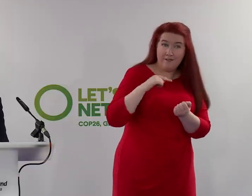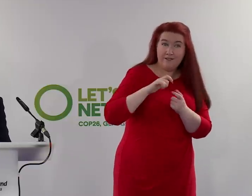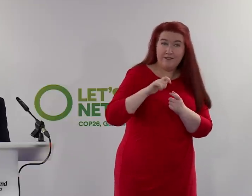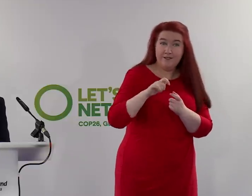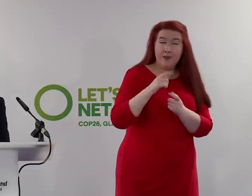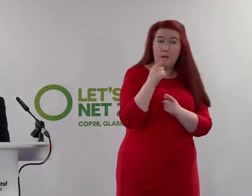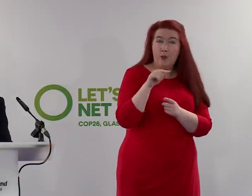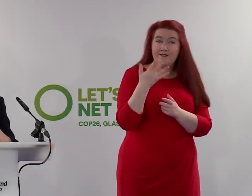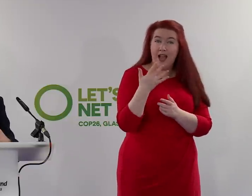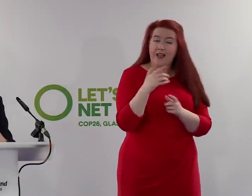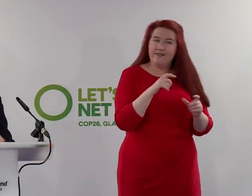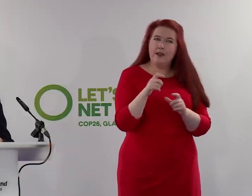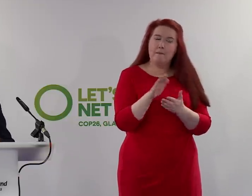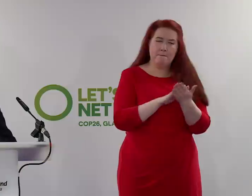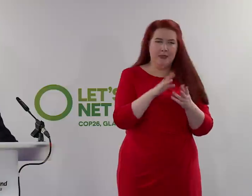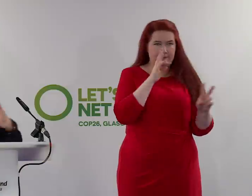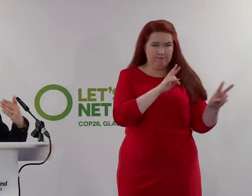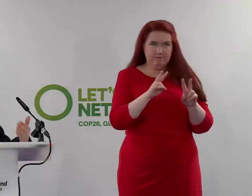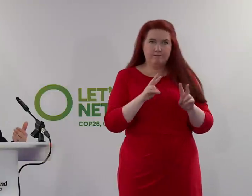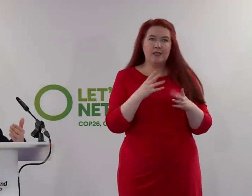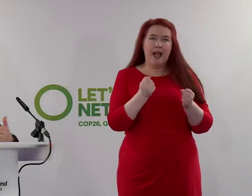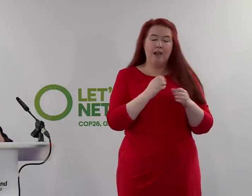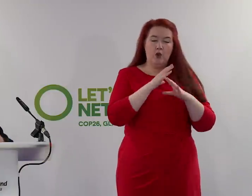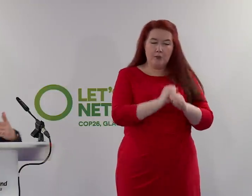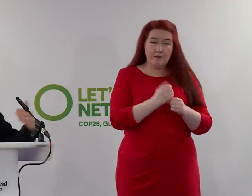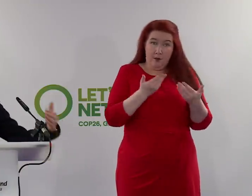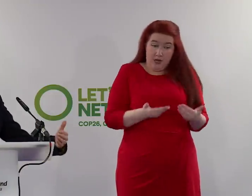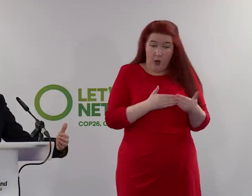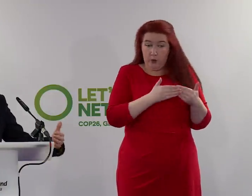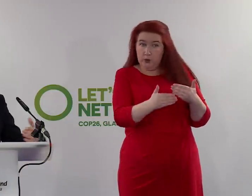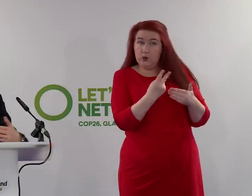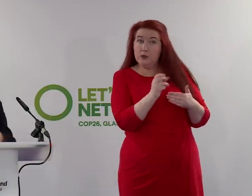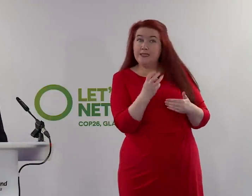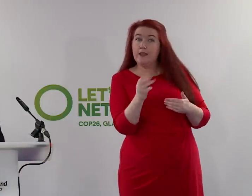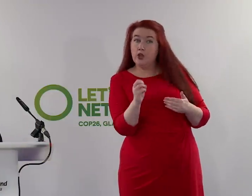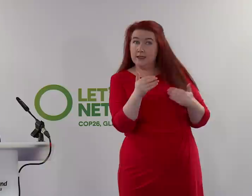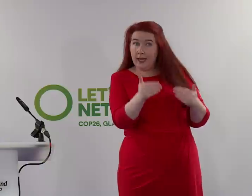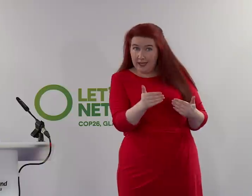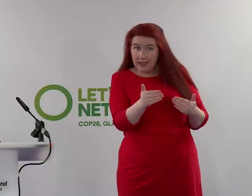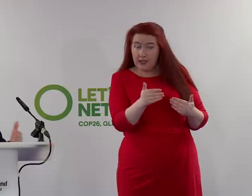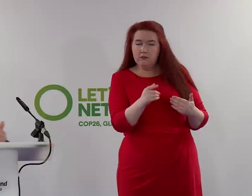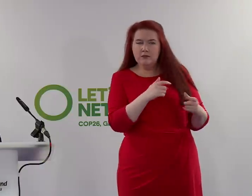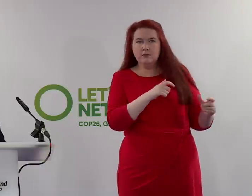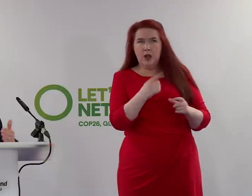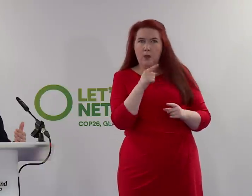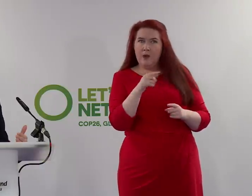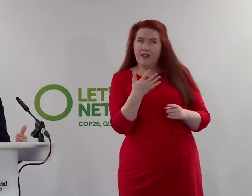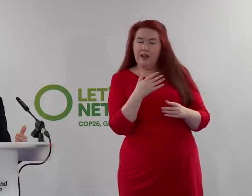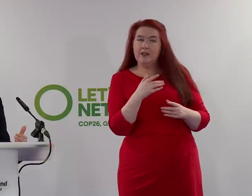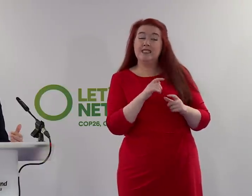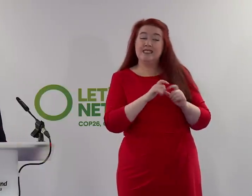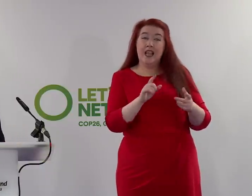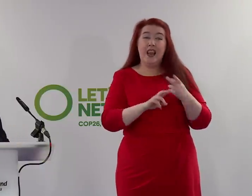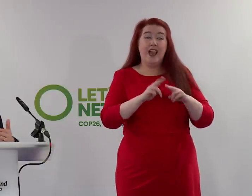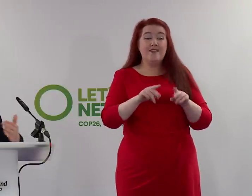You've got to see the commitments between now and 2030 sufficient to keep it alive. And secondly, if there is still a gap to be